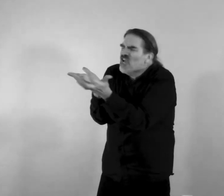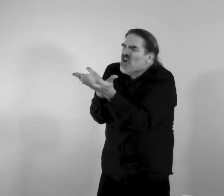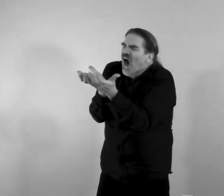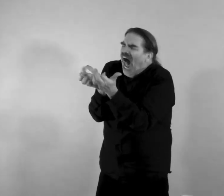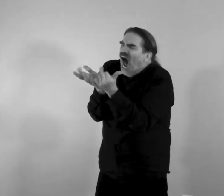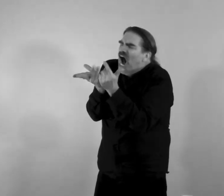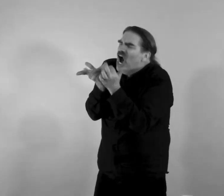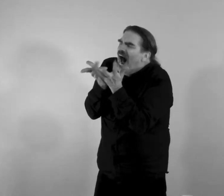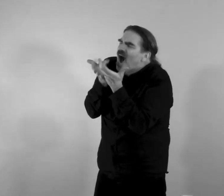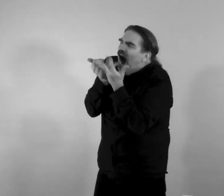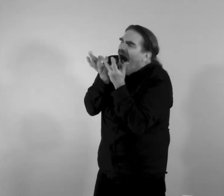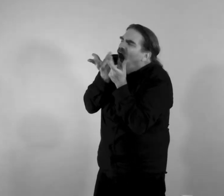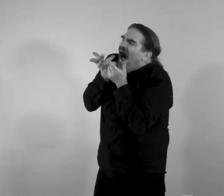Pulls it back in.